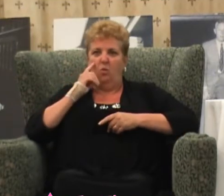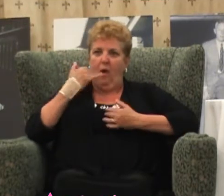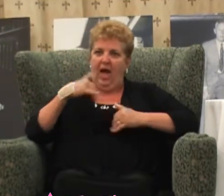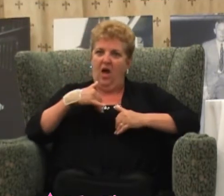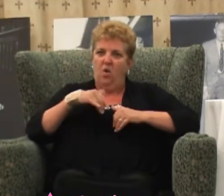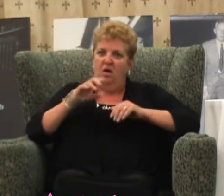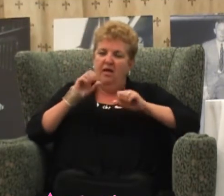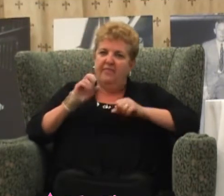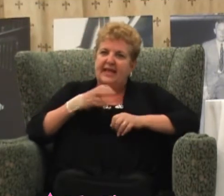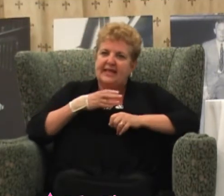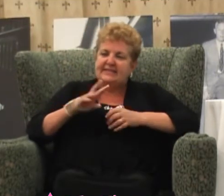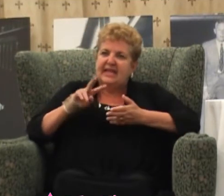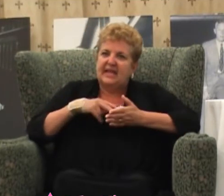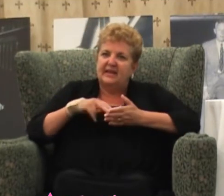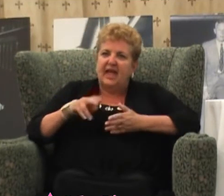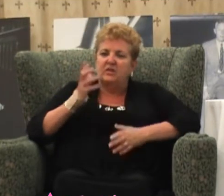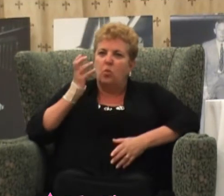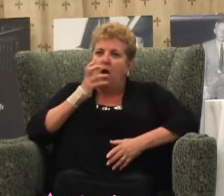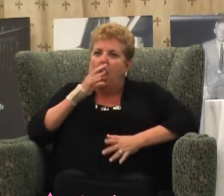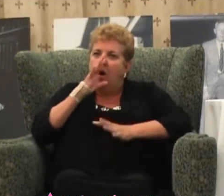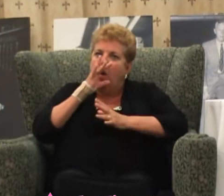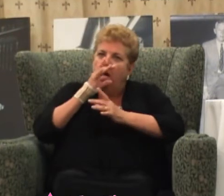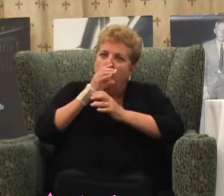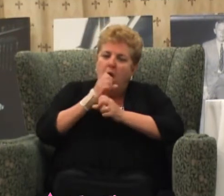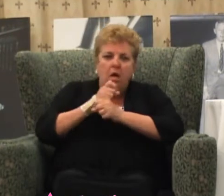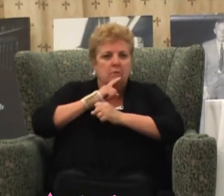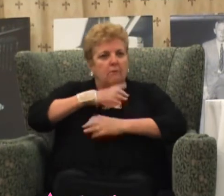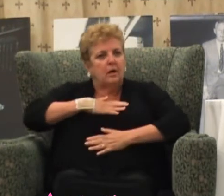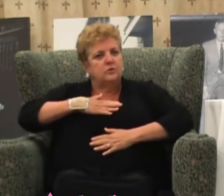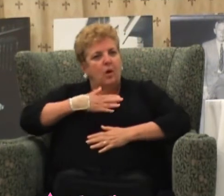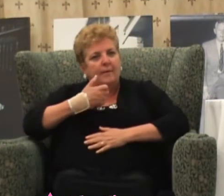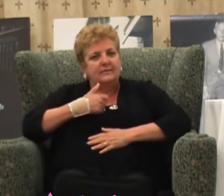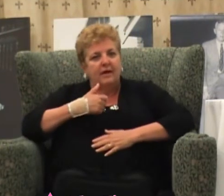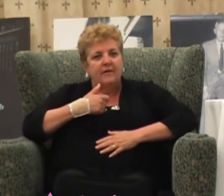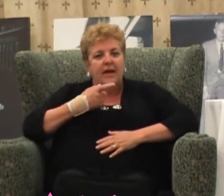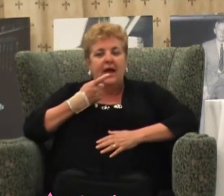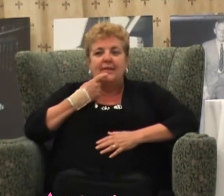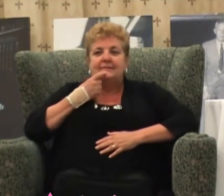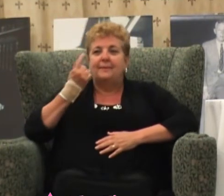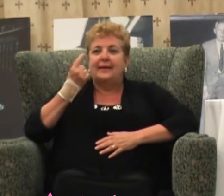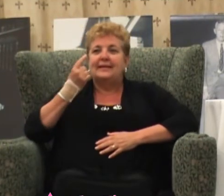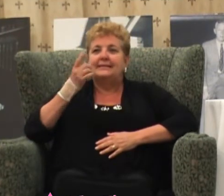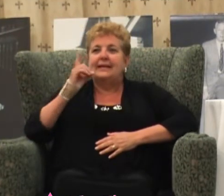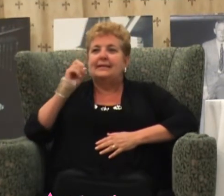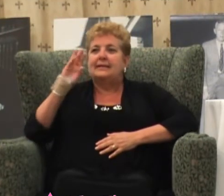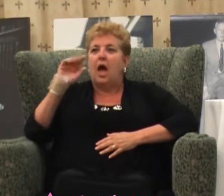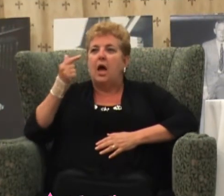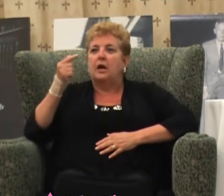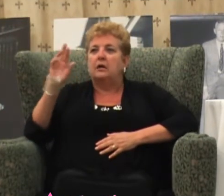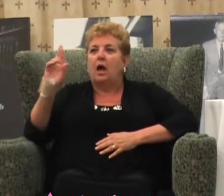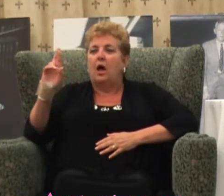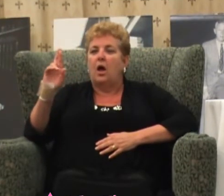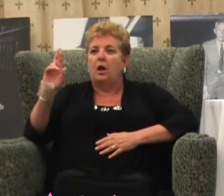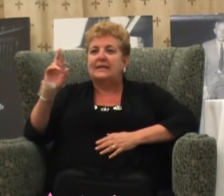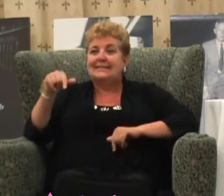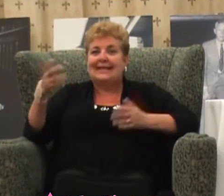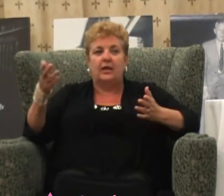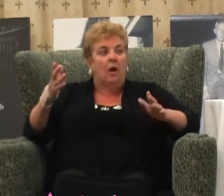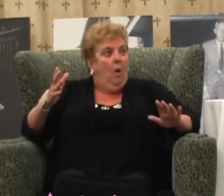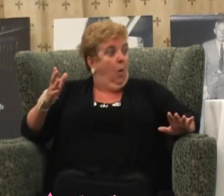why I was there. And I was enjoying myself, and I heard somebody say, Doug Rowell, is Doug Rowell here? He said, yeah, and I ran down the aisle up